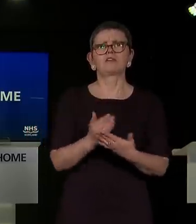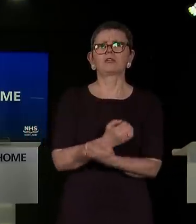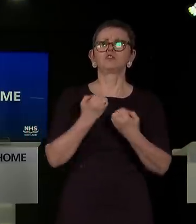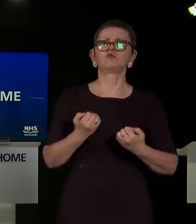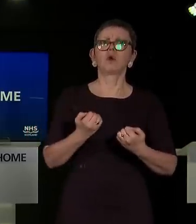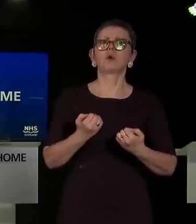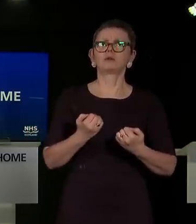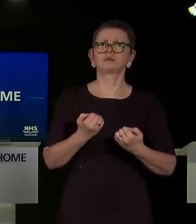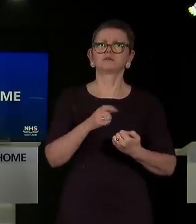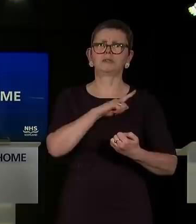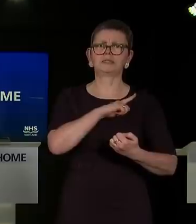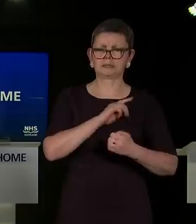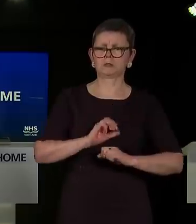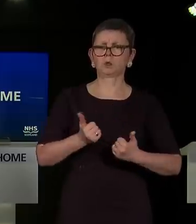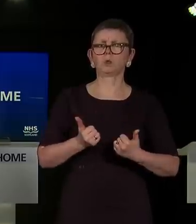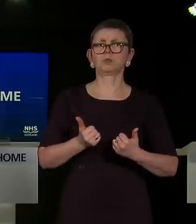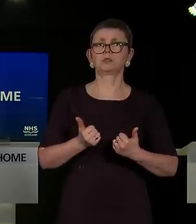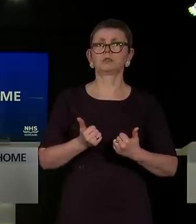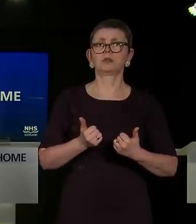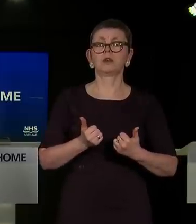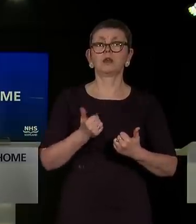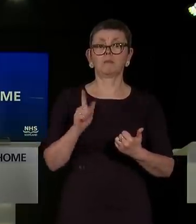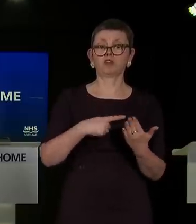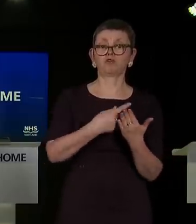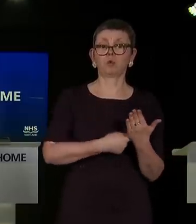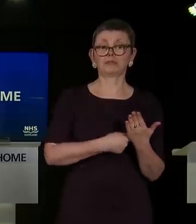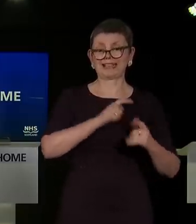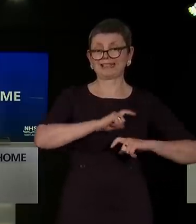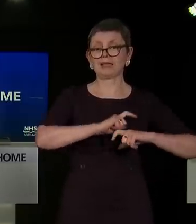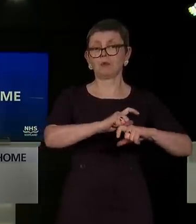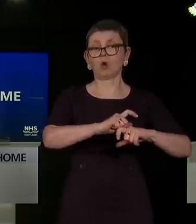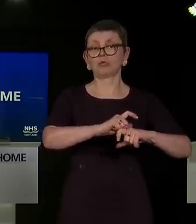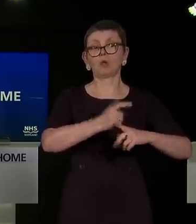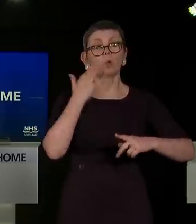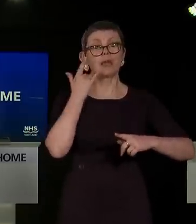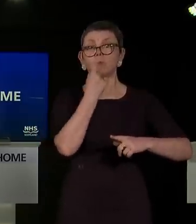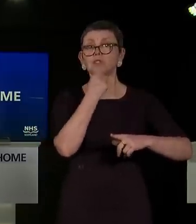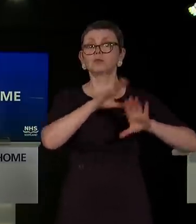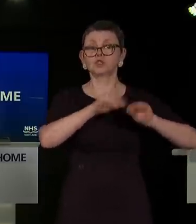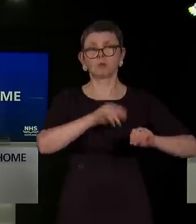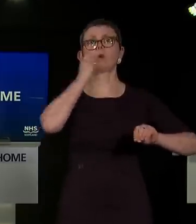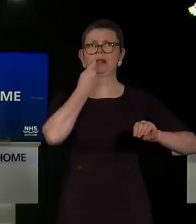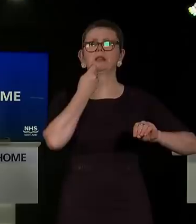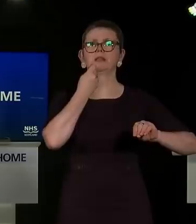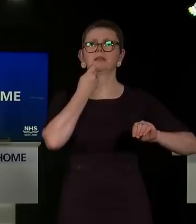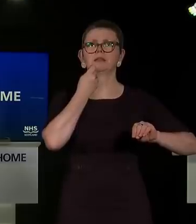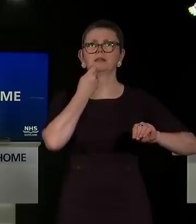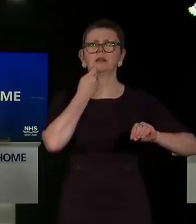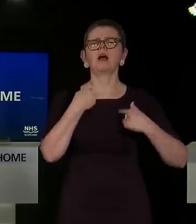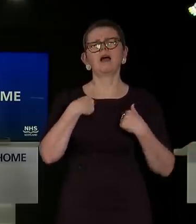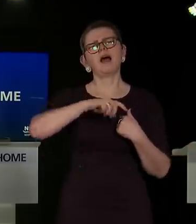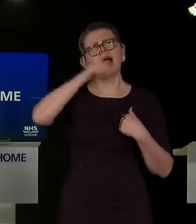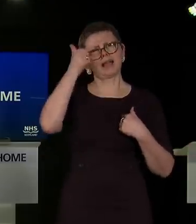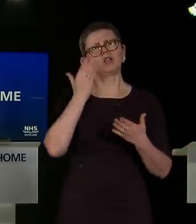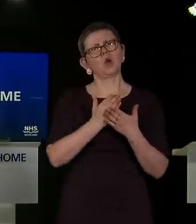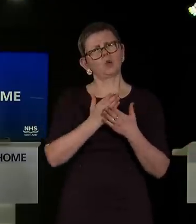solid as possible. But I will not keep these restrictions in place longer than necessary. As First Minister, I know the impact